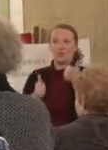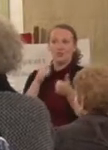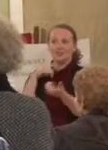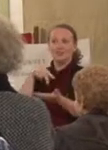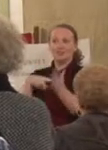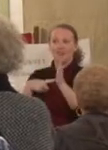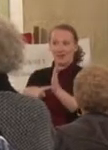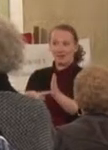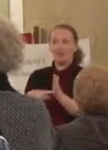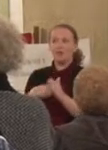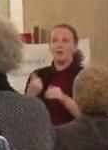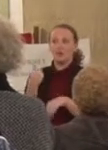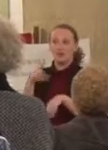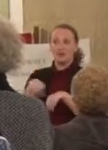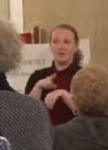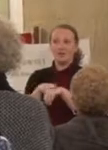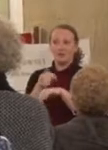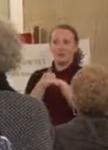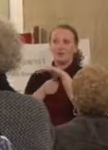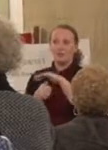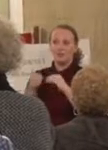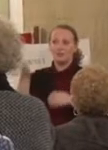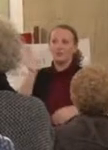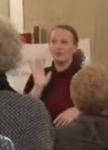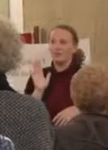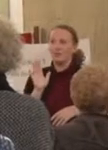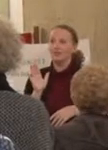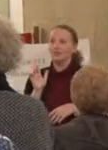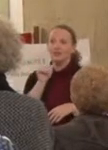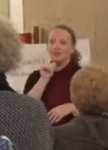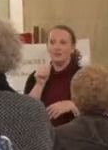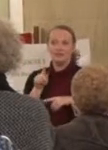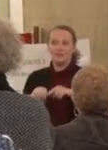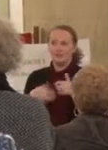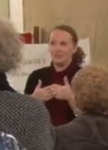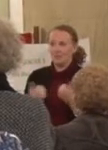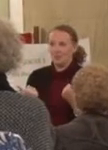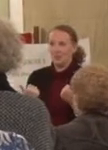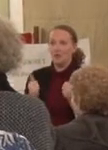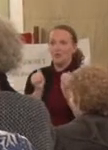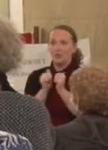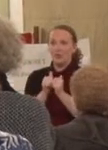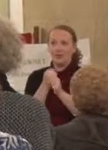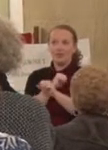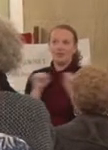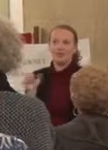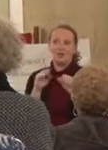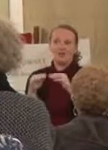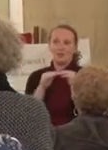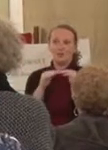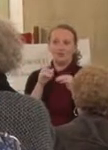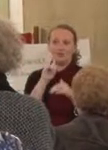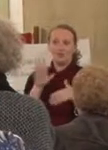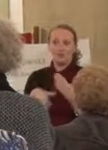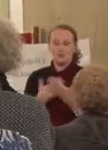stands, one nation, under God, indivisible, with liberty and justice for all.